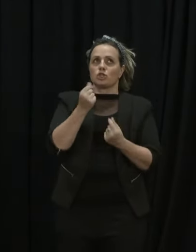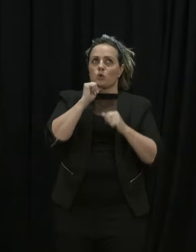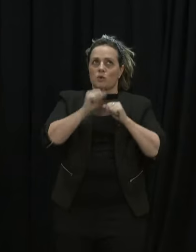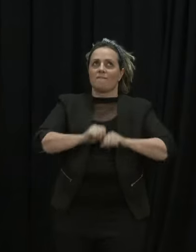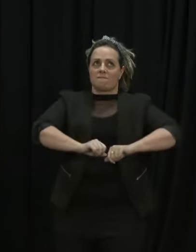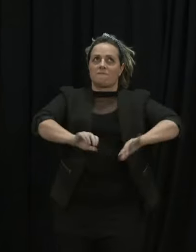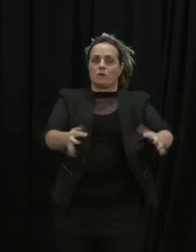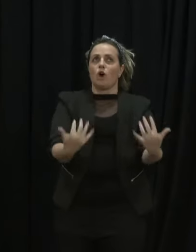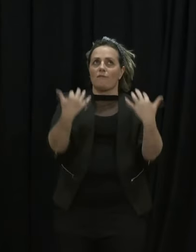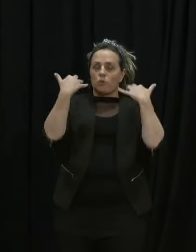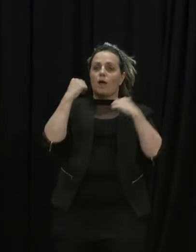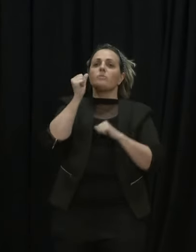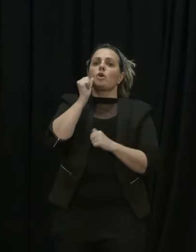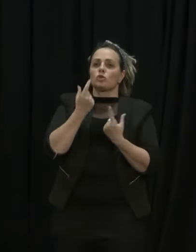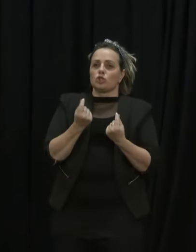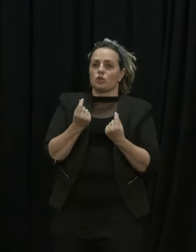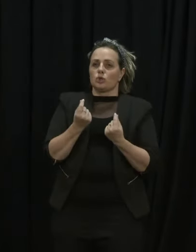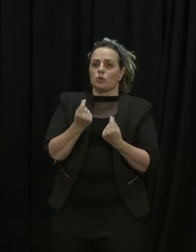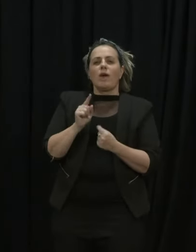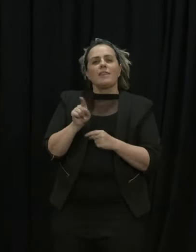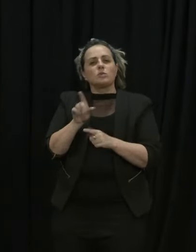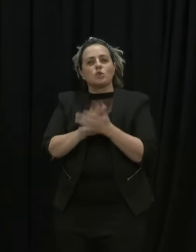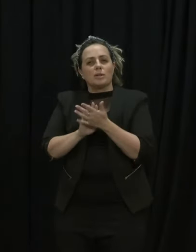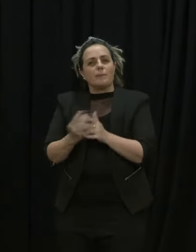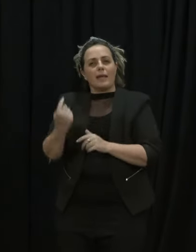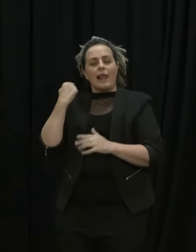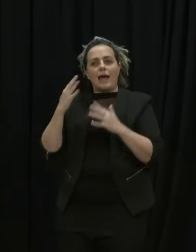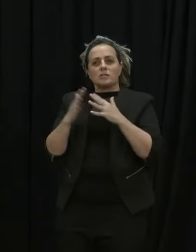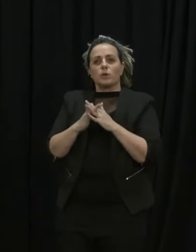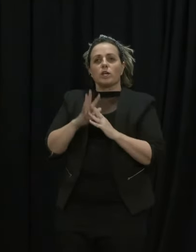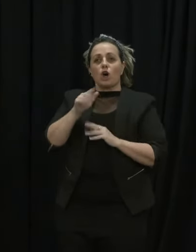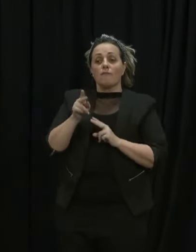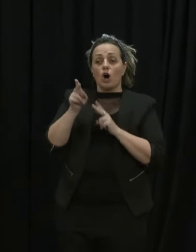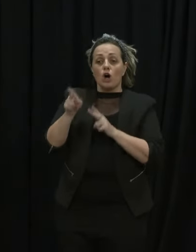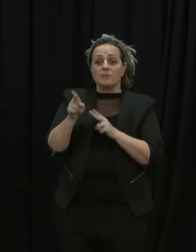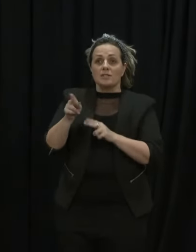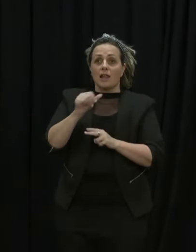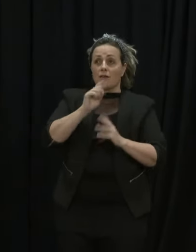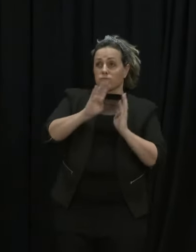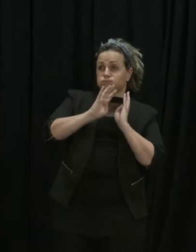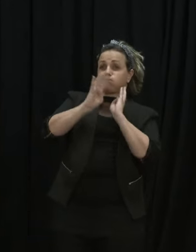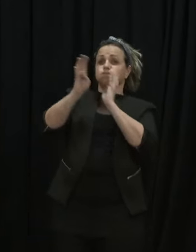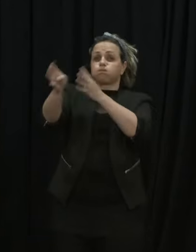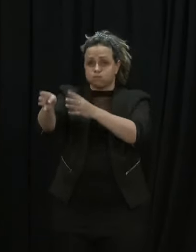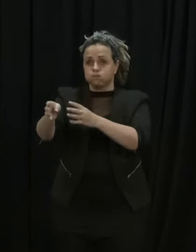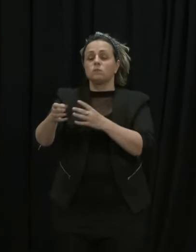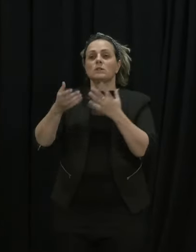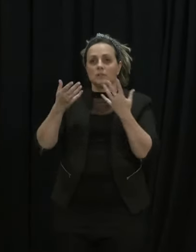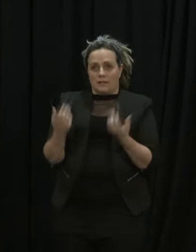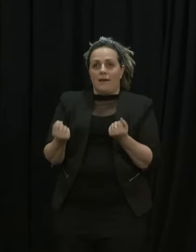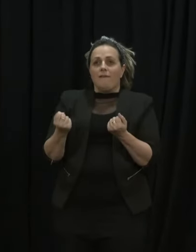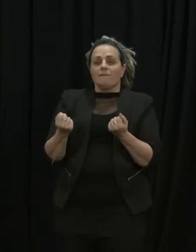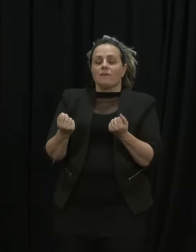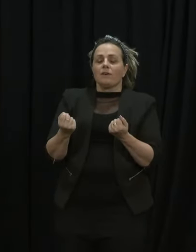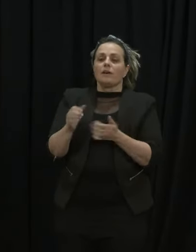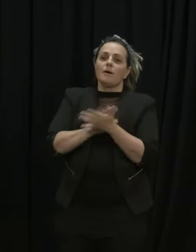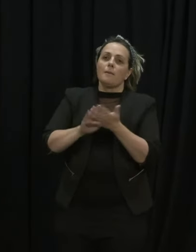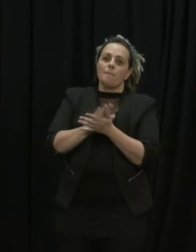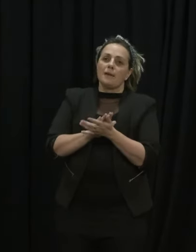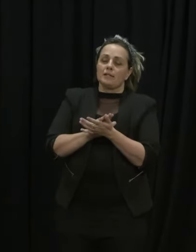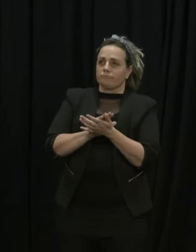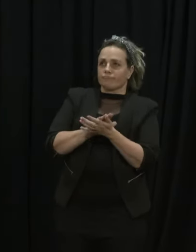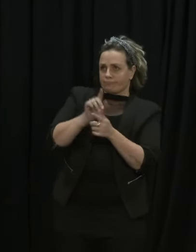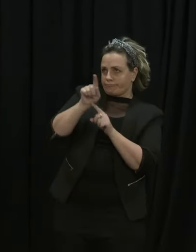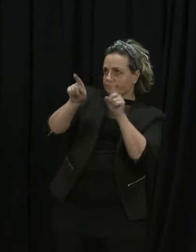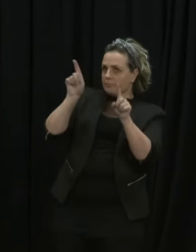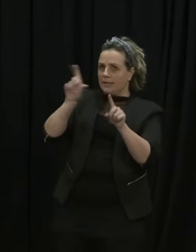was referring to that once you got up to hospitalisations at around a higher level that would be driven by a higher caseload then hospitals would